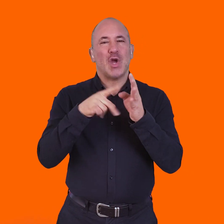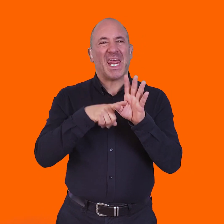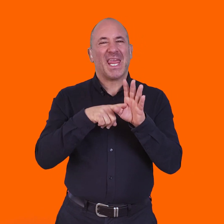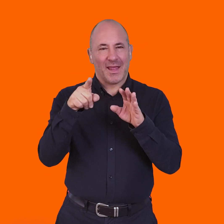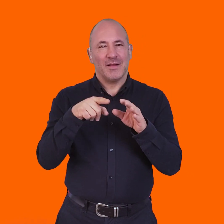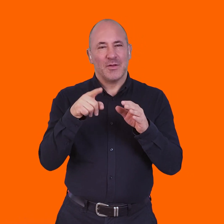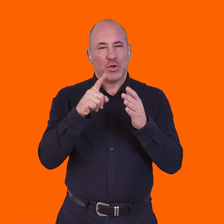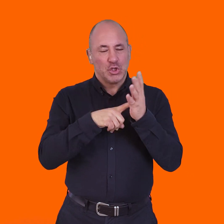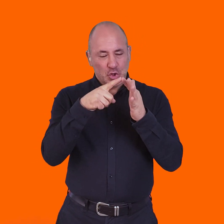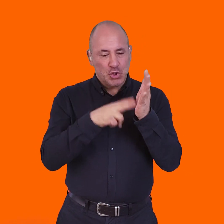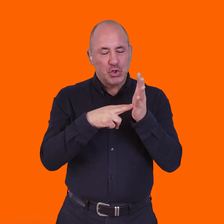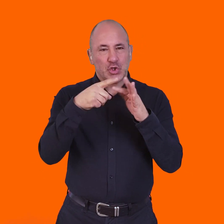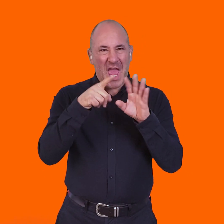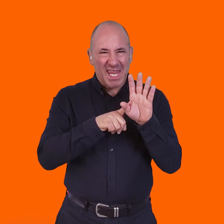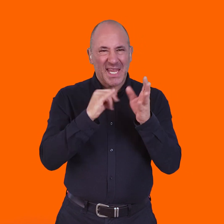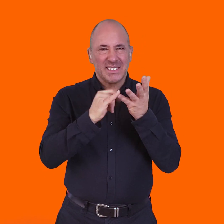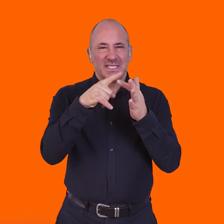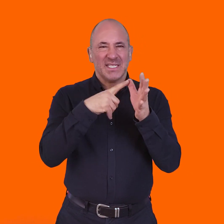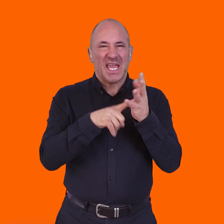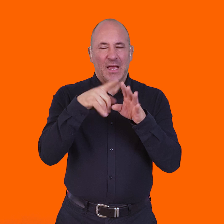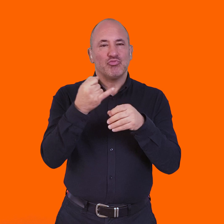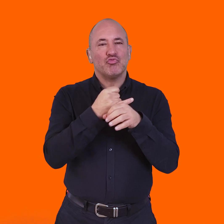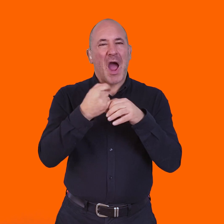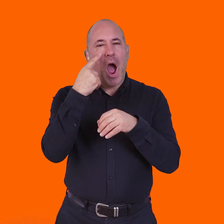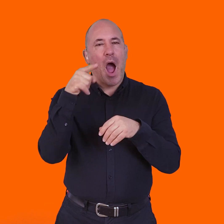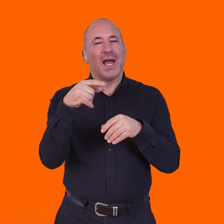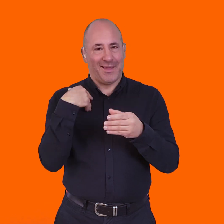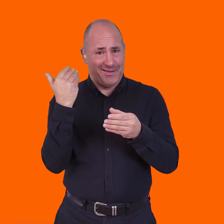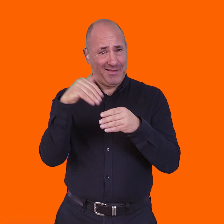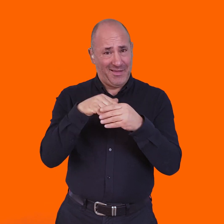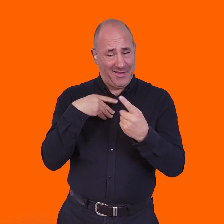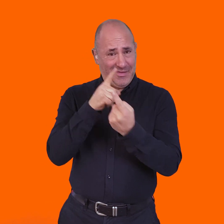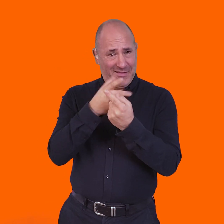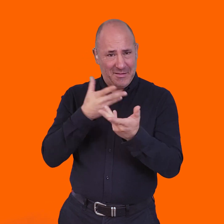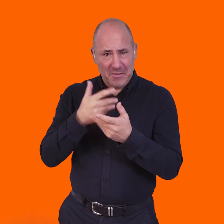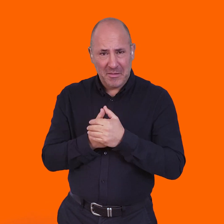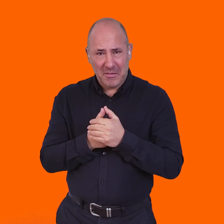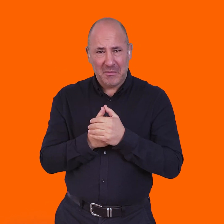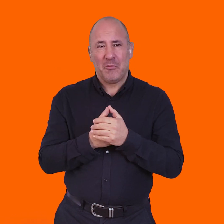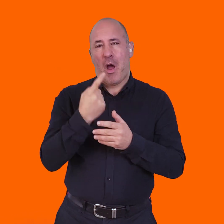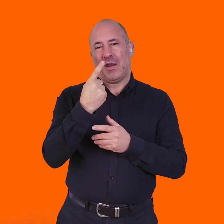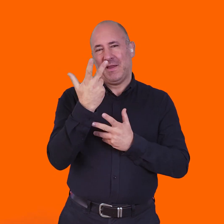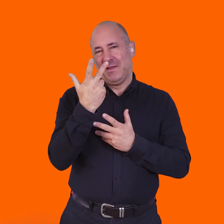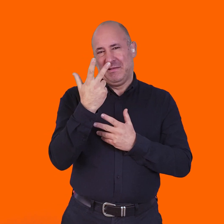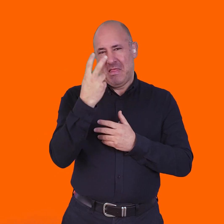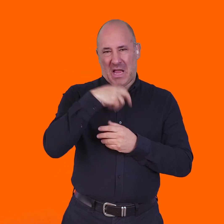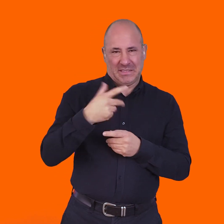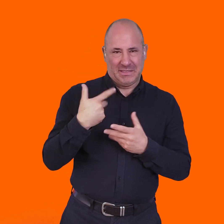that I got a bit of a, I knew Jenny, obviously Jenny Sealy at Greyeye, and she just, there was one night